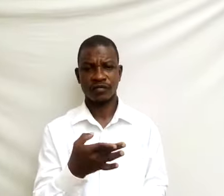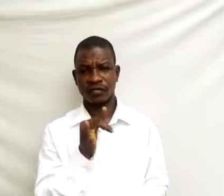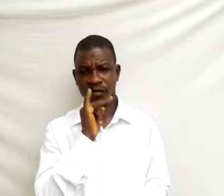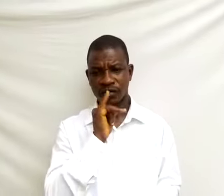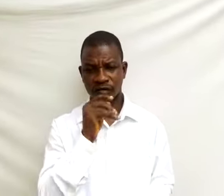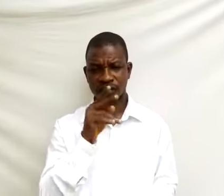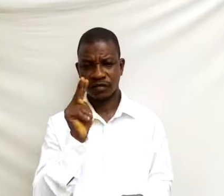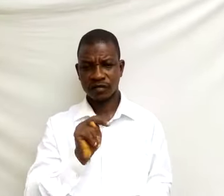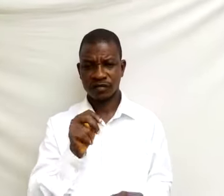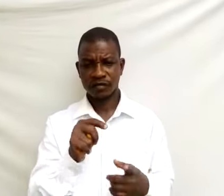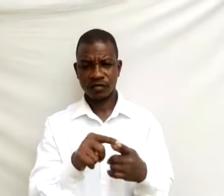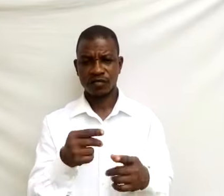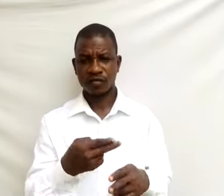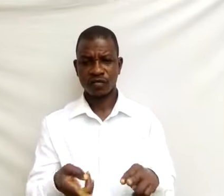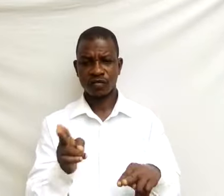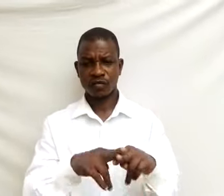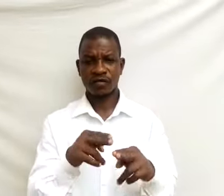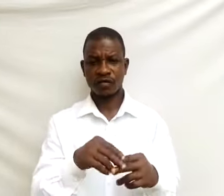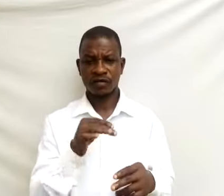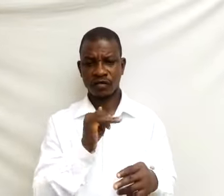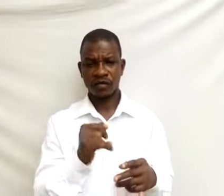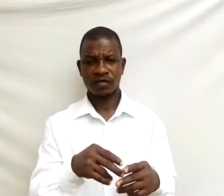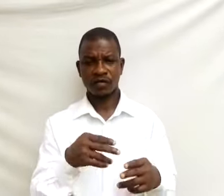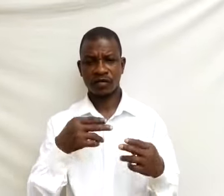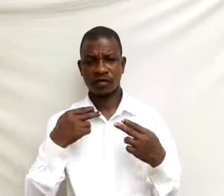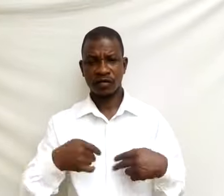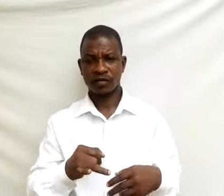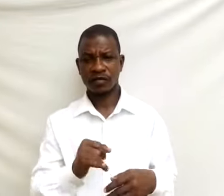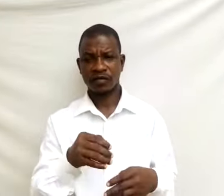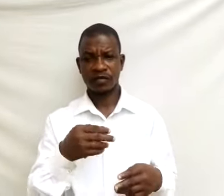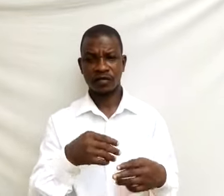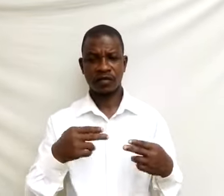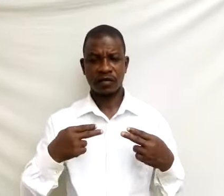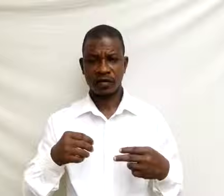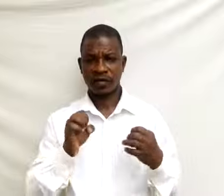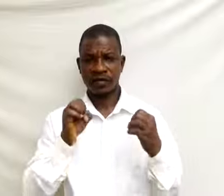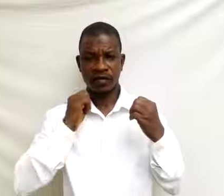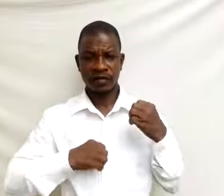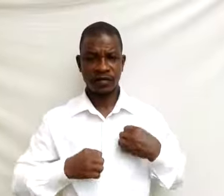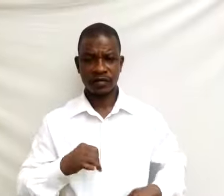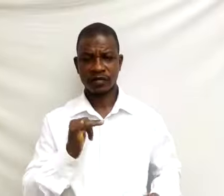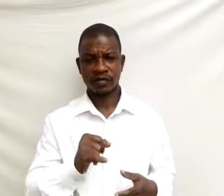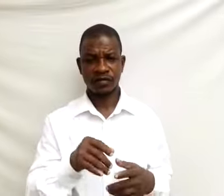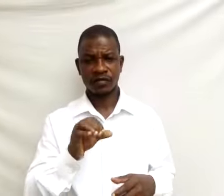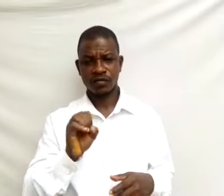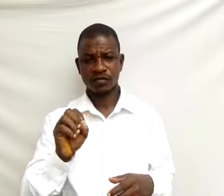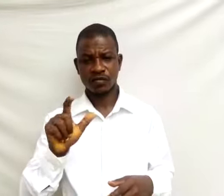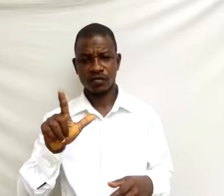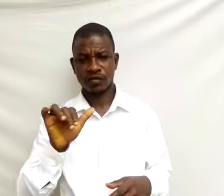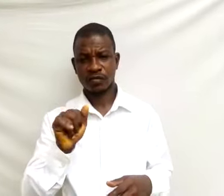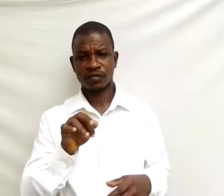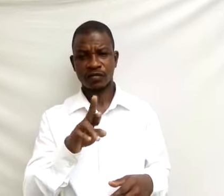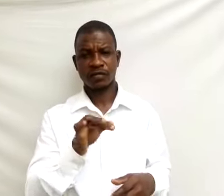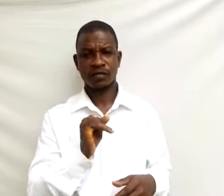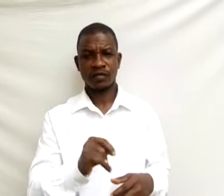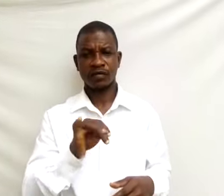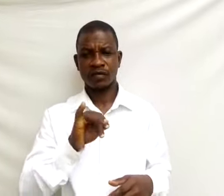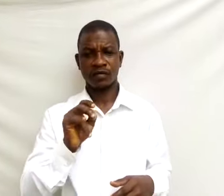to invest in clean energy, such as solar, geothermal power, in all